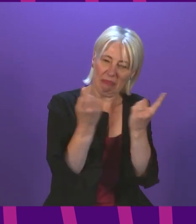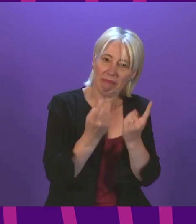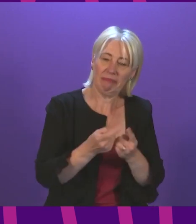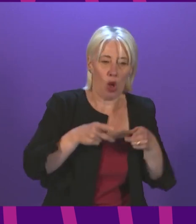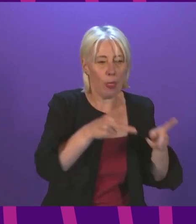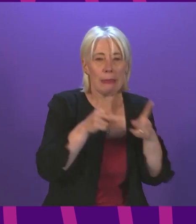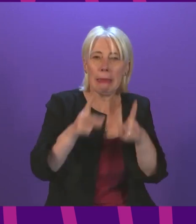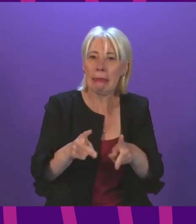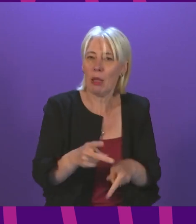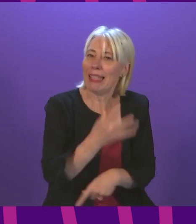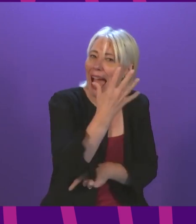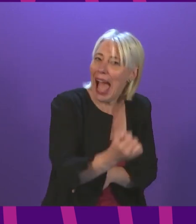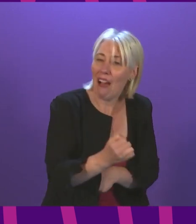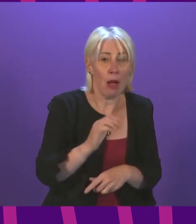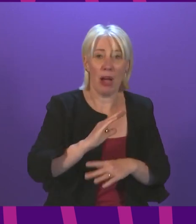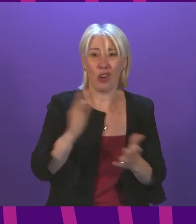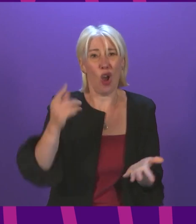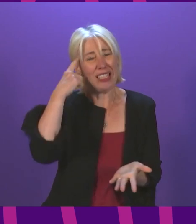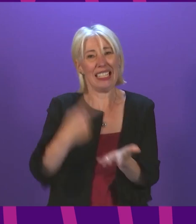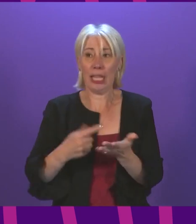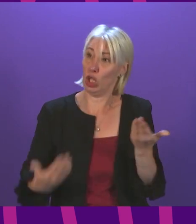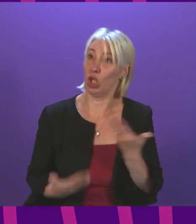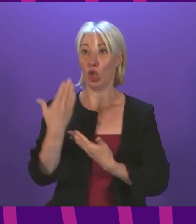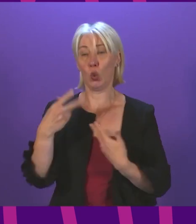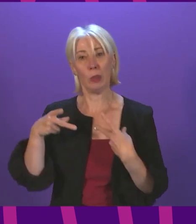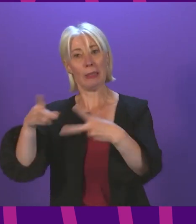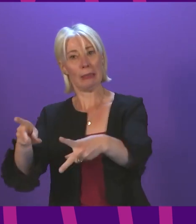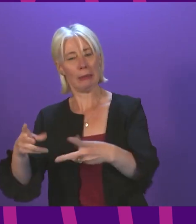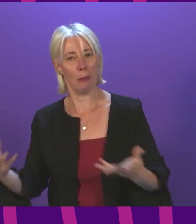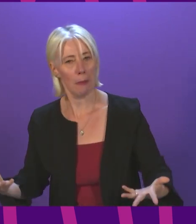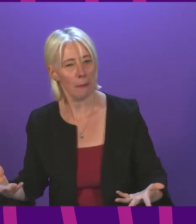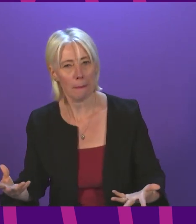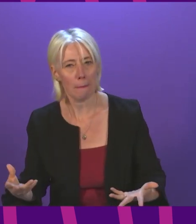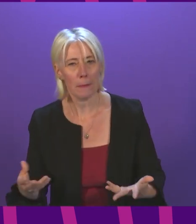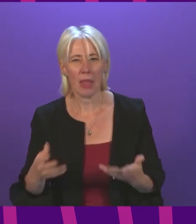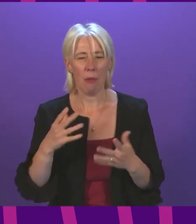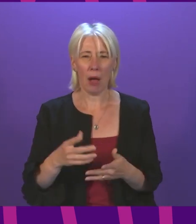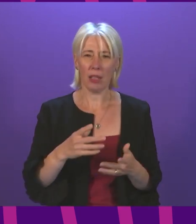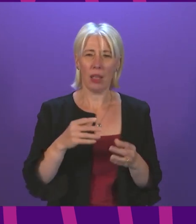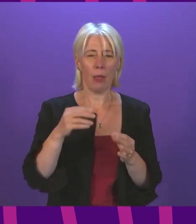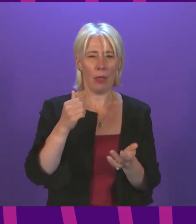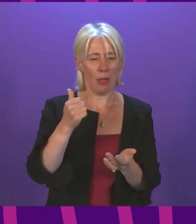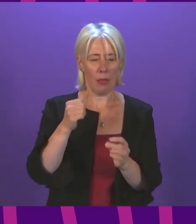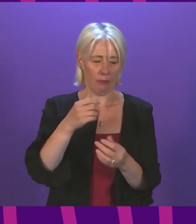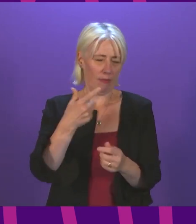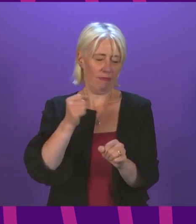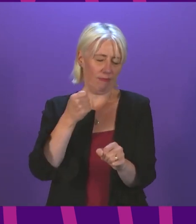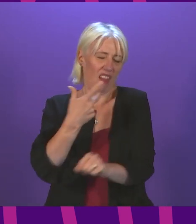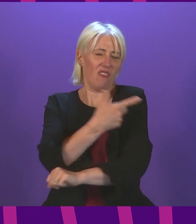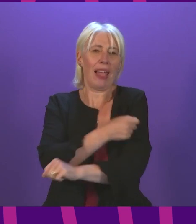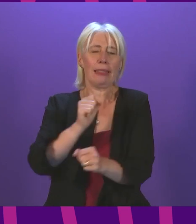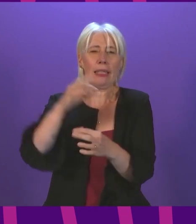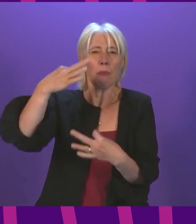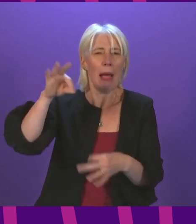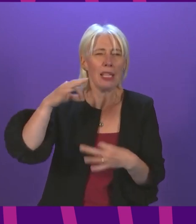on creating a new system there remain practical legal and ethical concern around a vaccine passport those comments were repeated